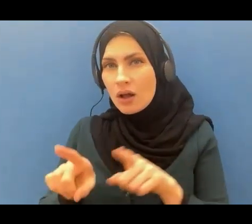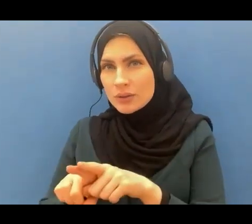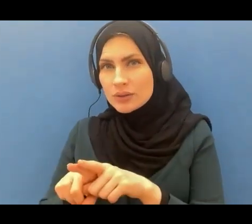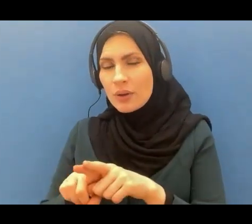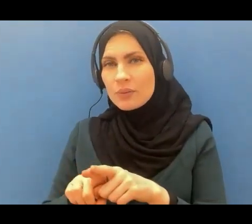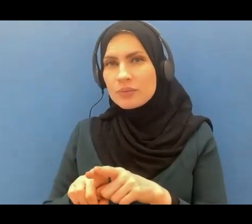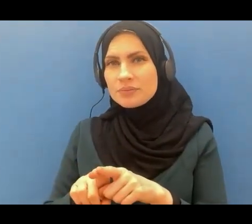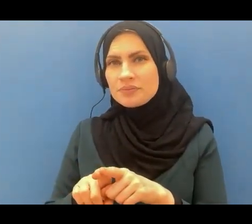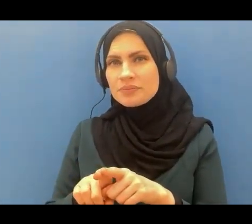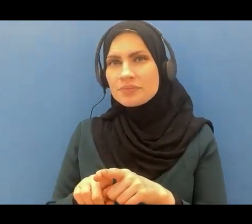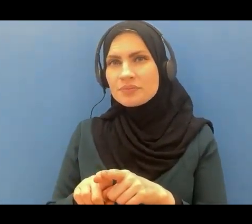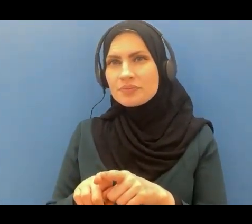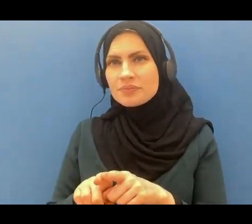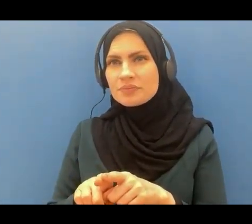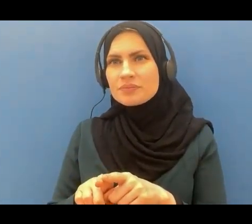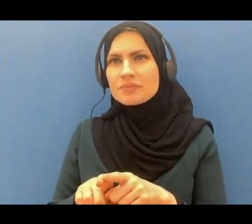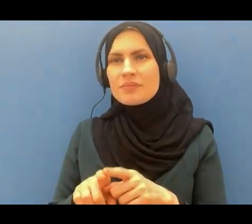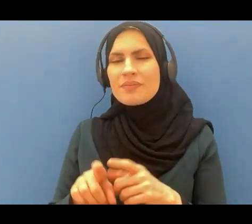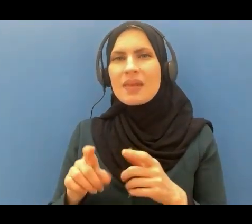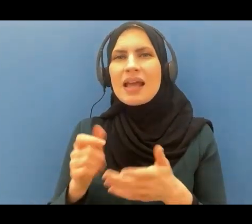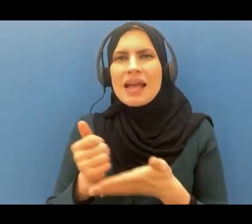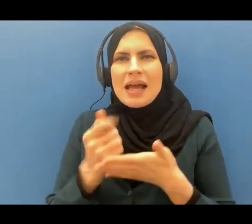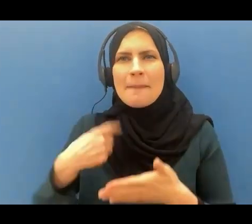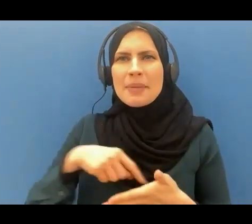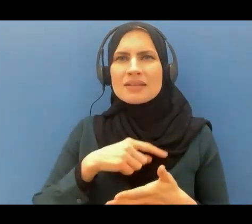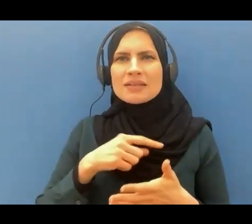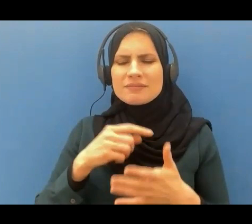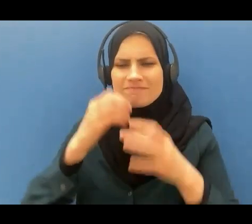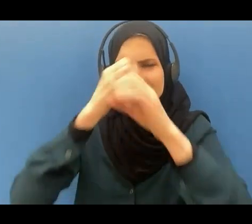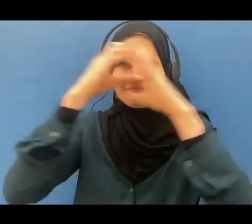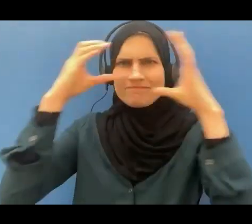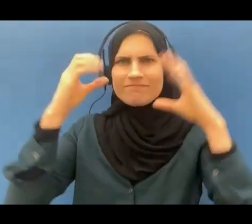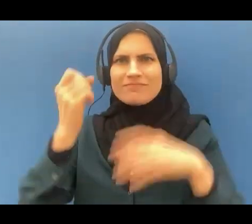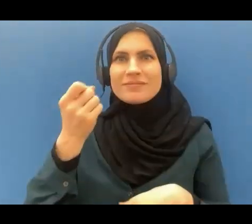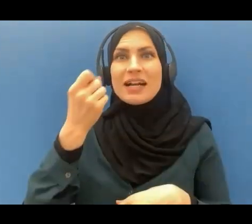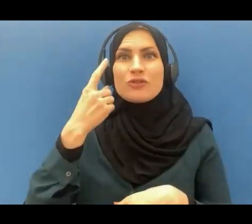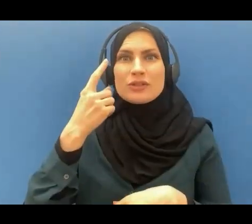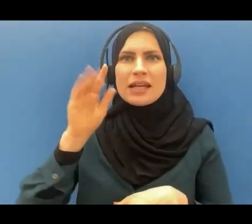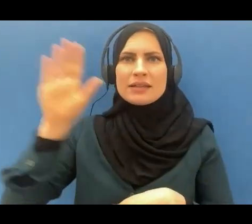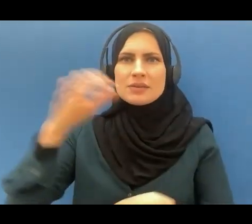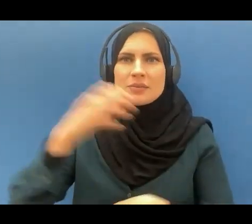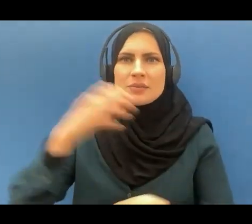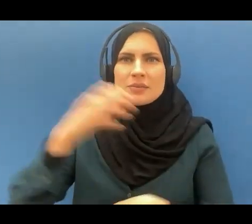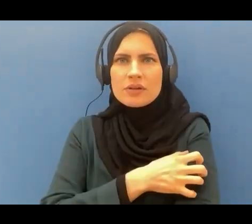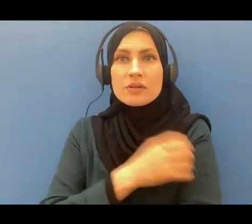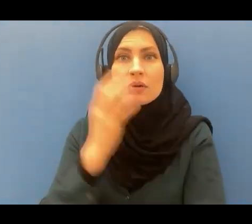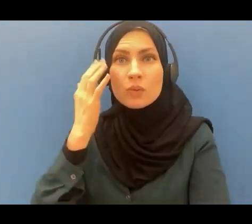wrap our head with his power so that we lower our head to the